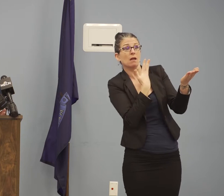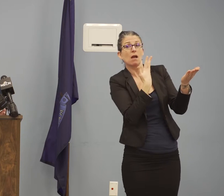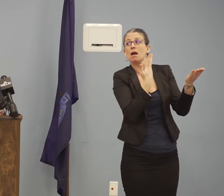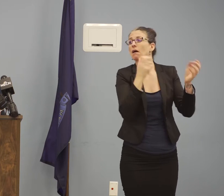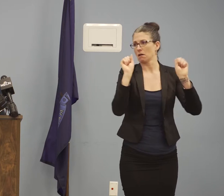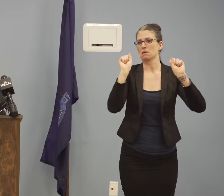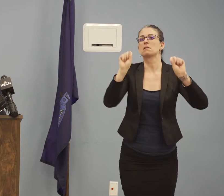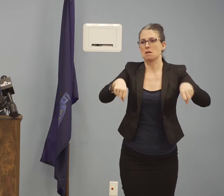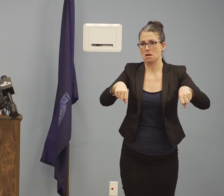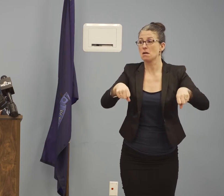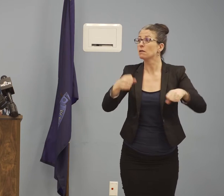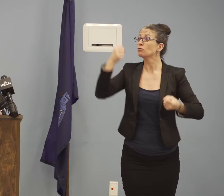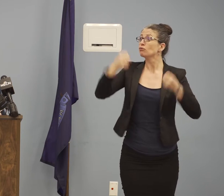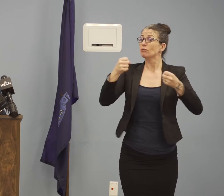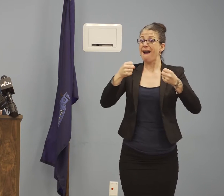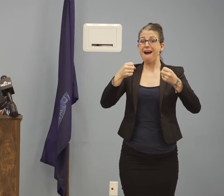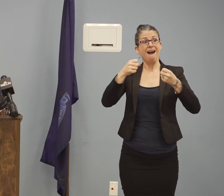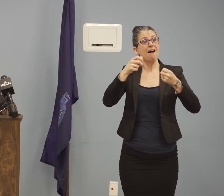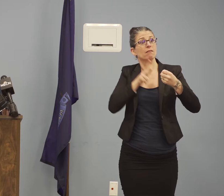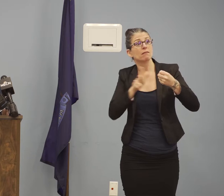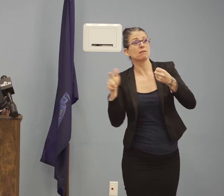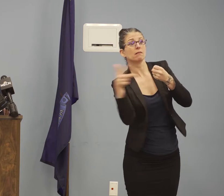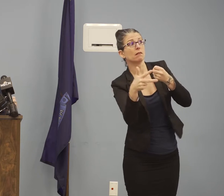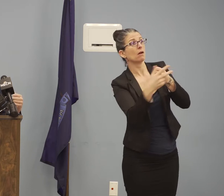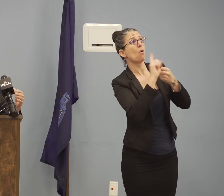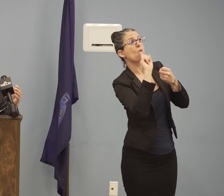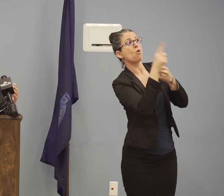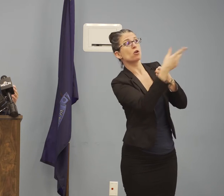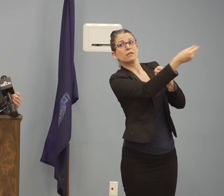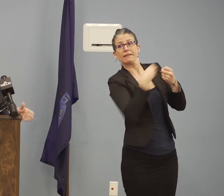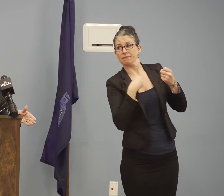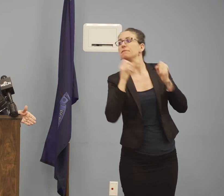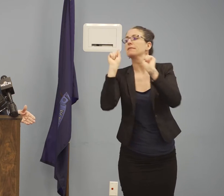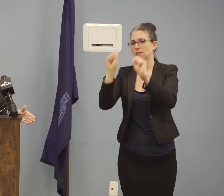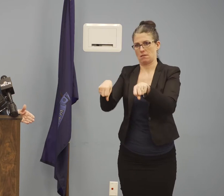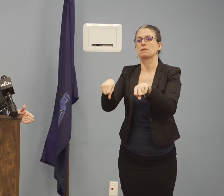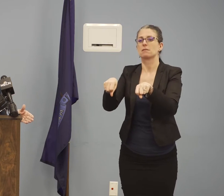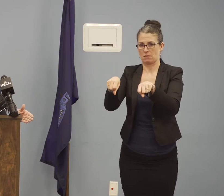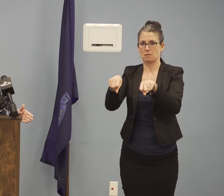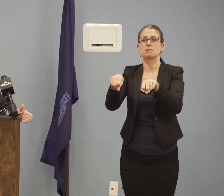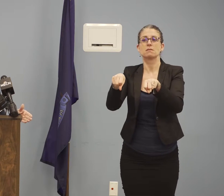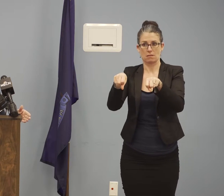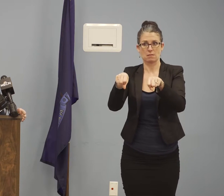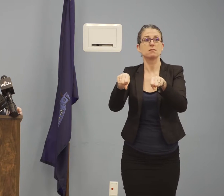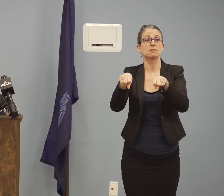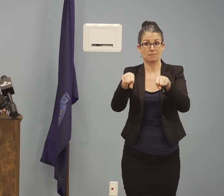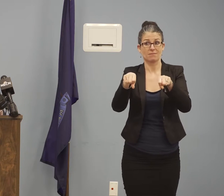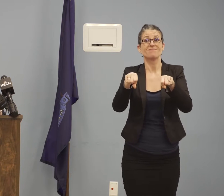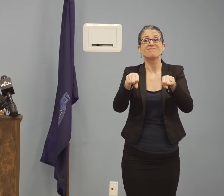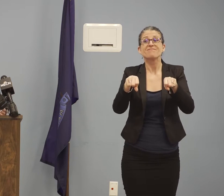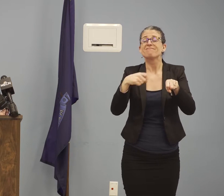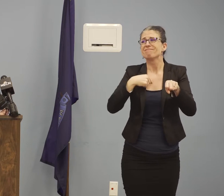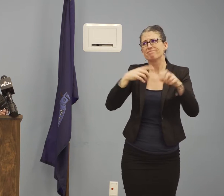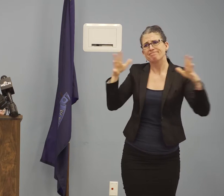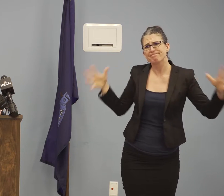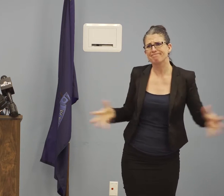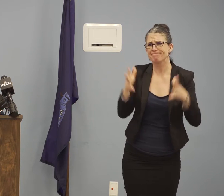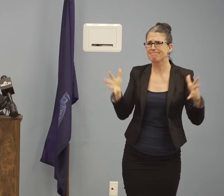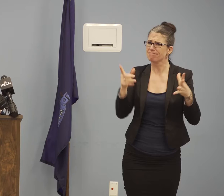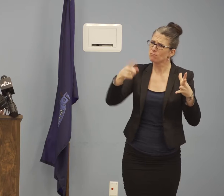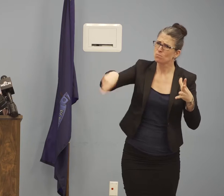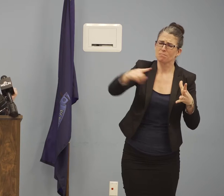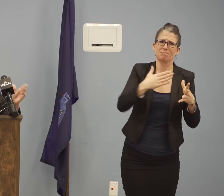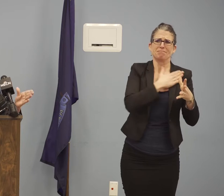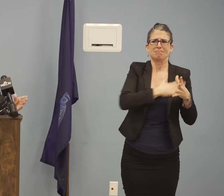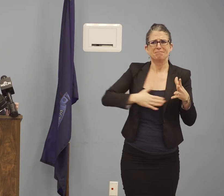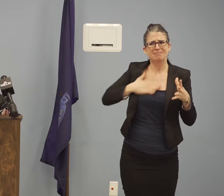And to the people of Maine, I strongly urge all of you to continue to support our establishments by purchasing take-out meals